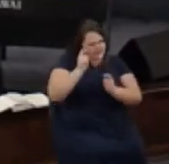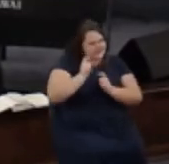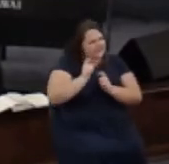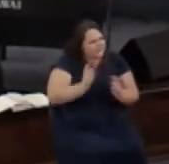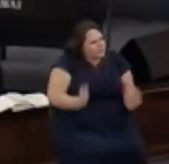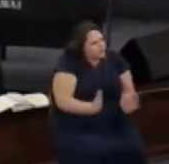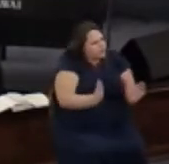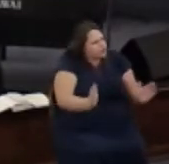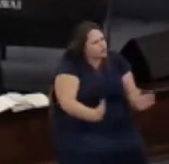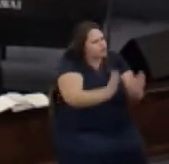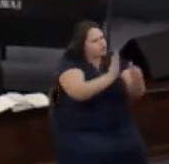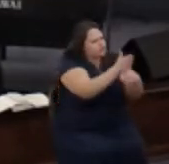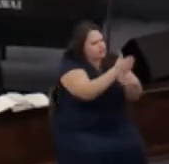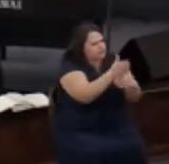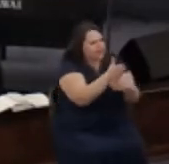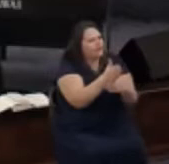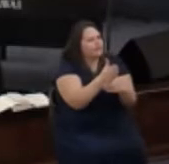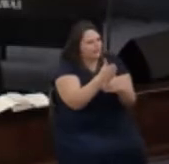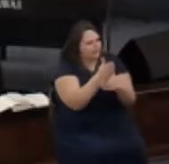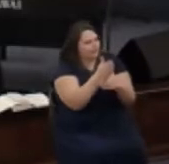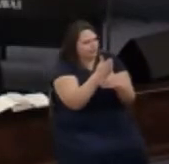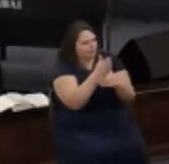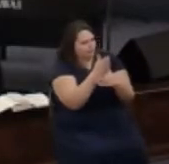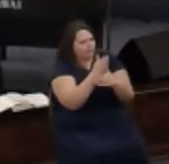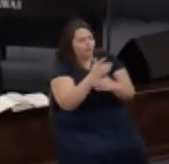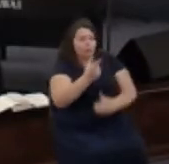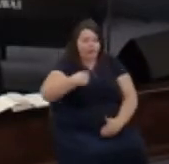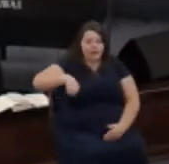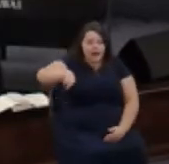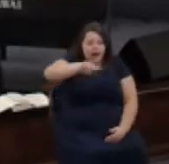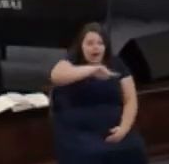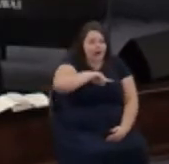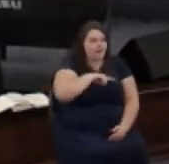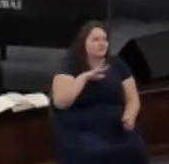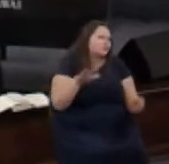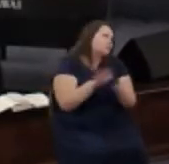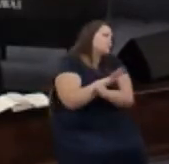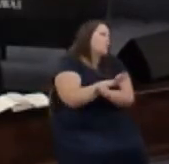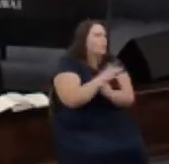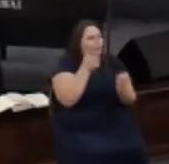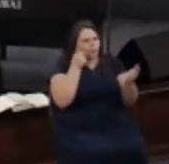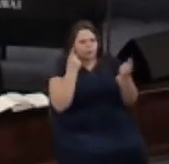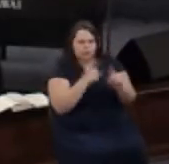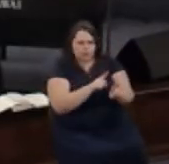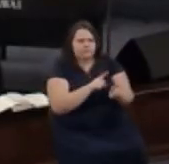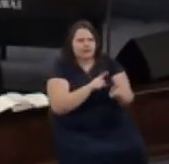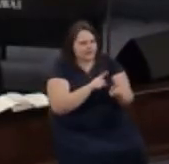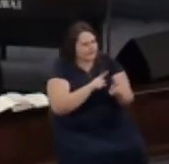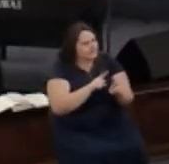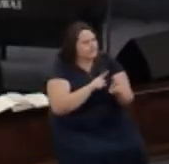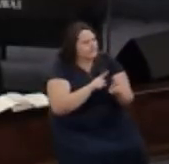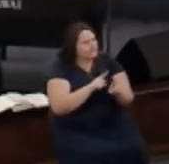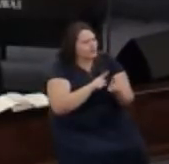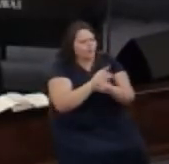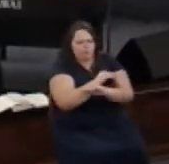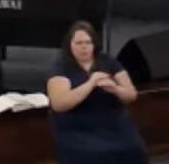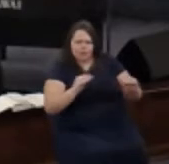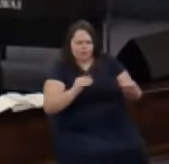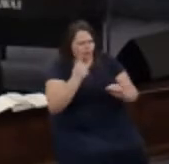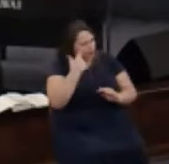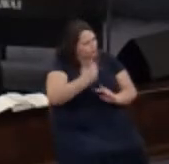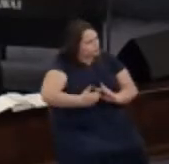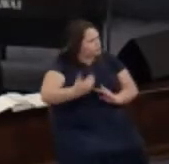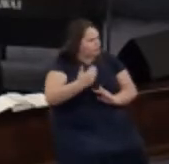share it with us in a total agreement with no distractions